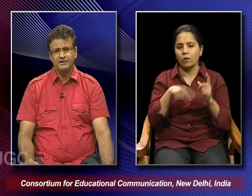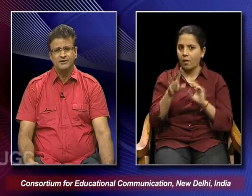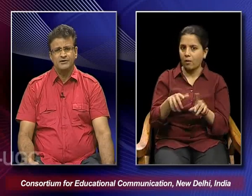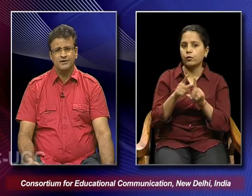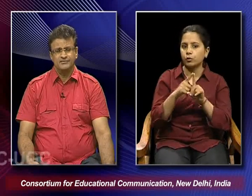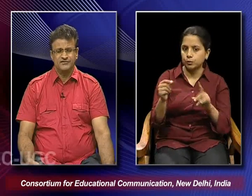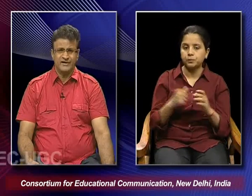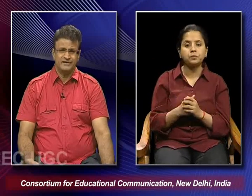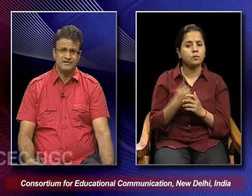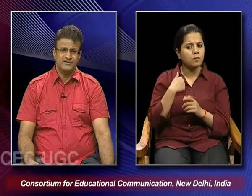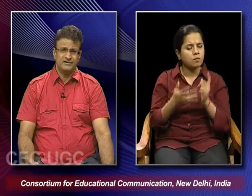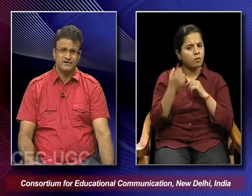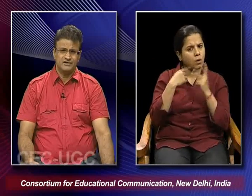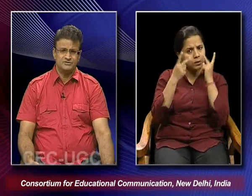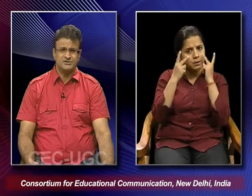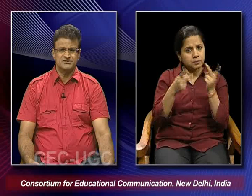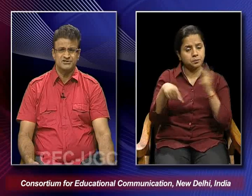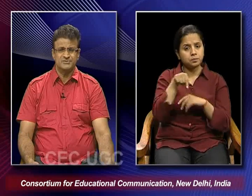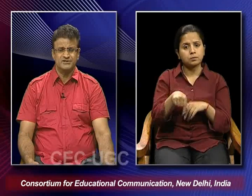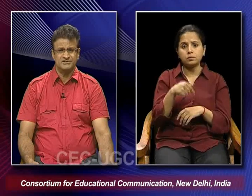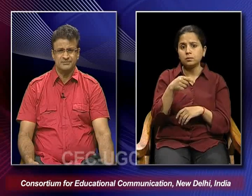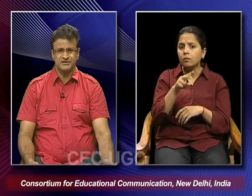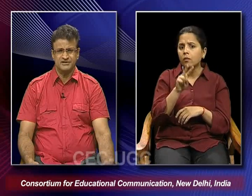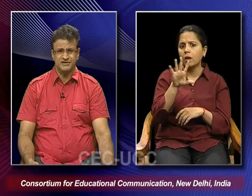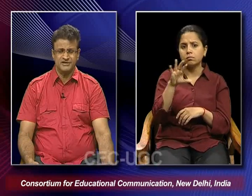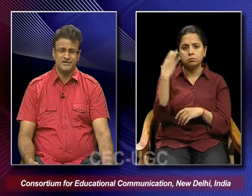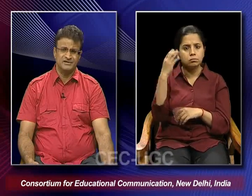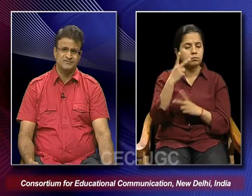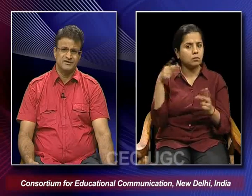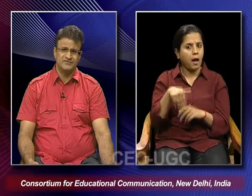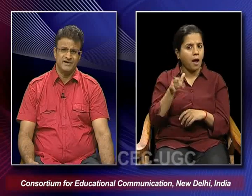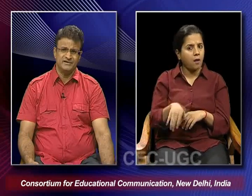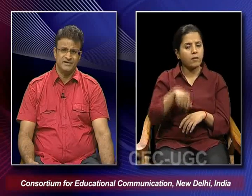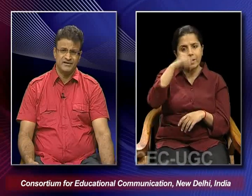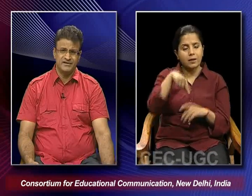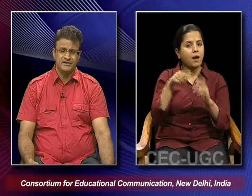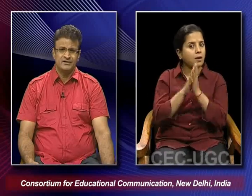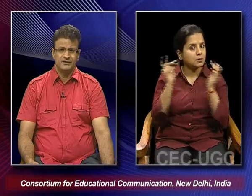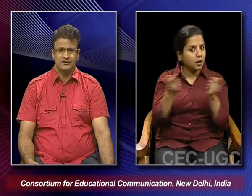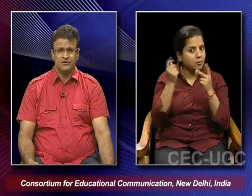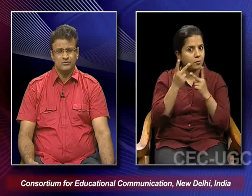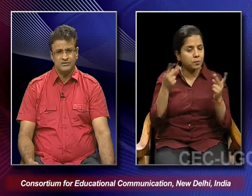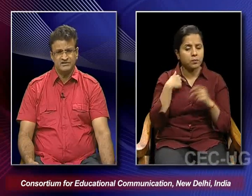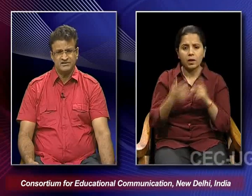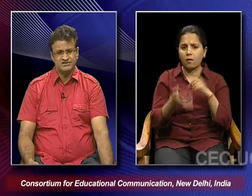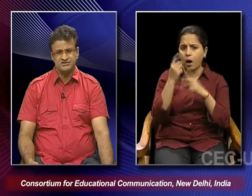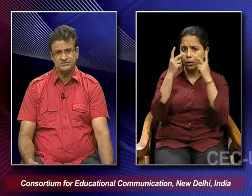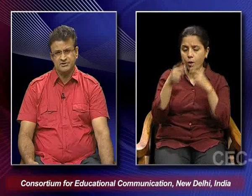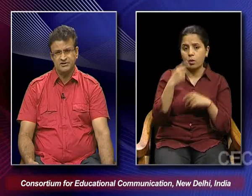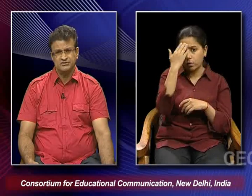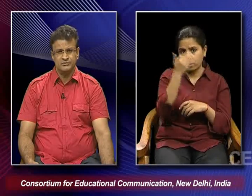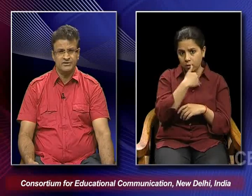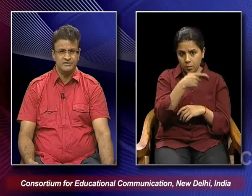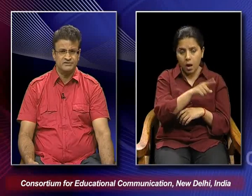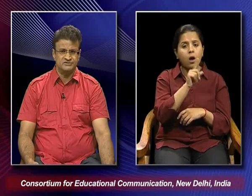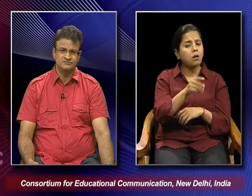And we find that when Christmas is being celebrated in India, then we find that not only the Christians, but